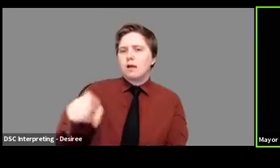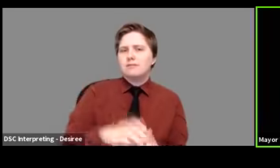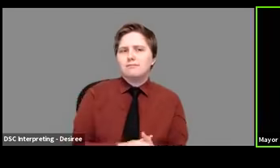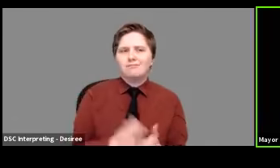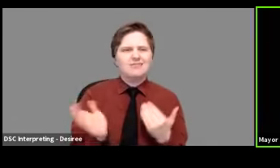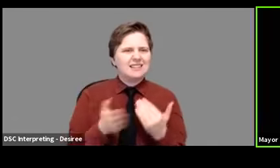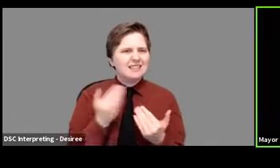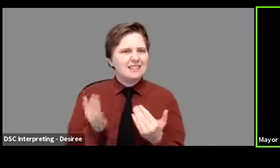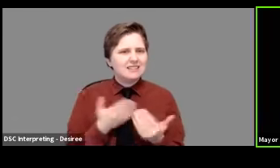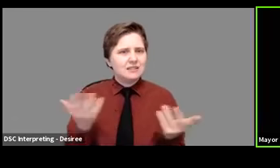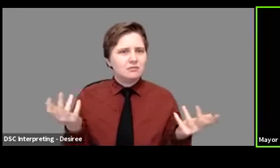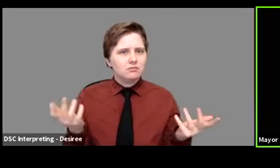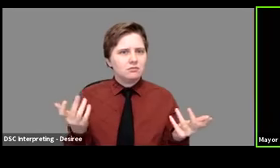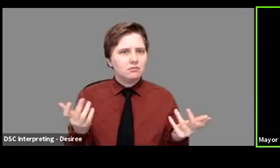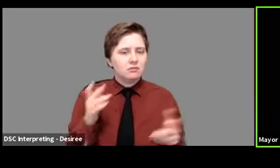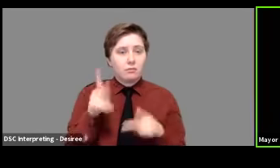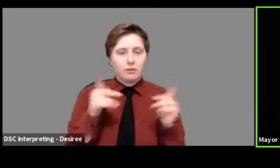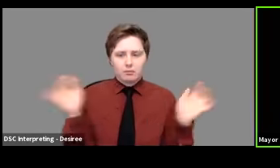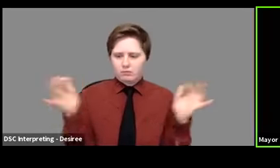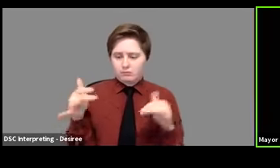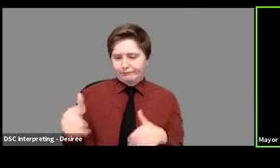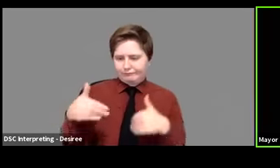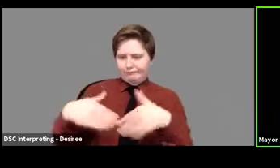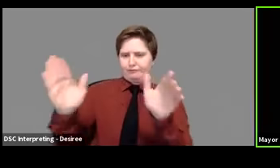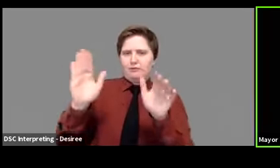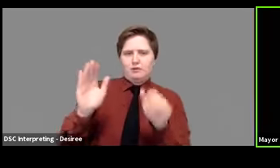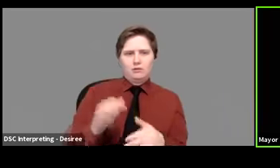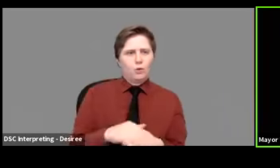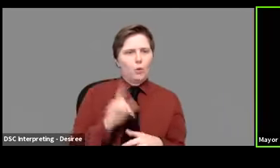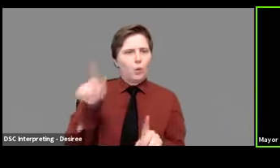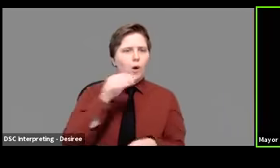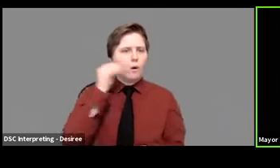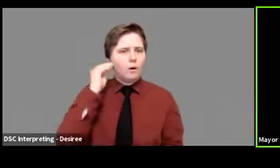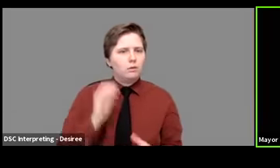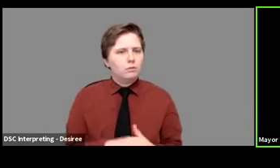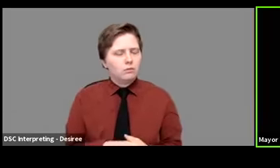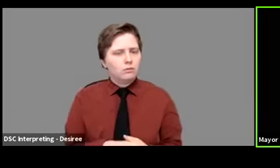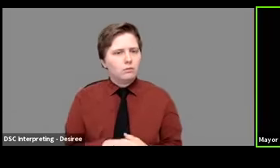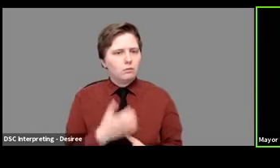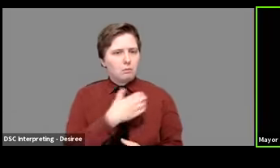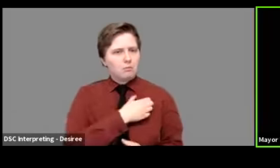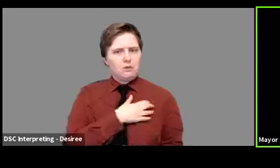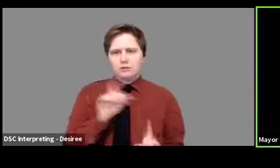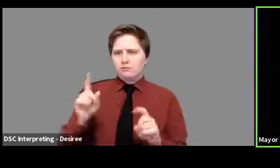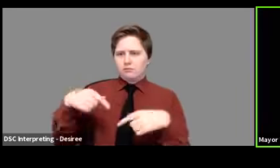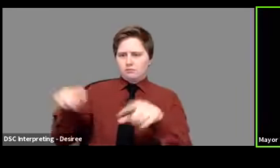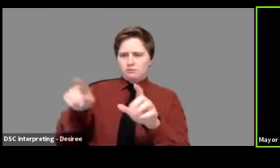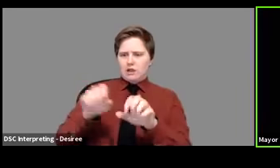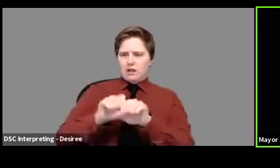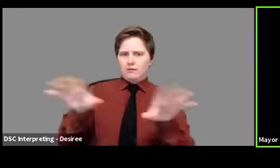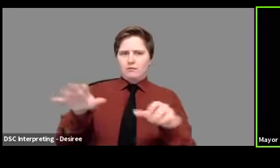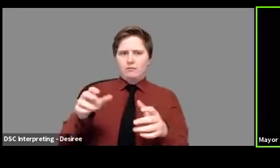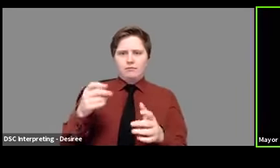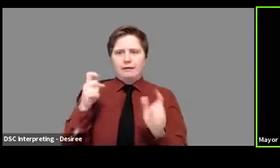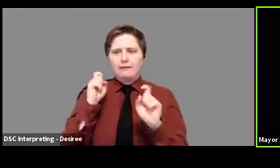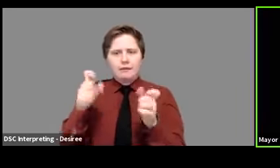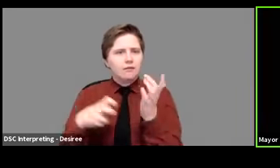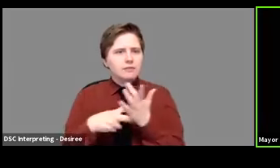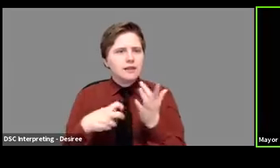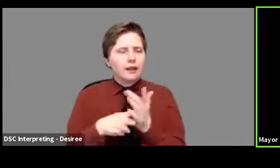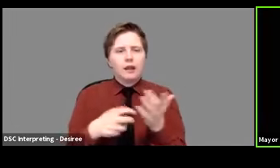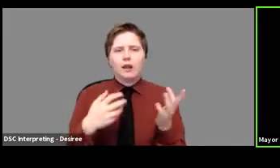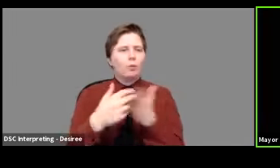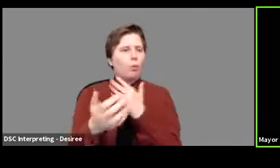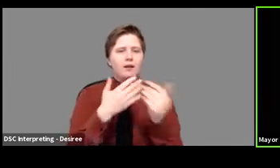easy. If you see a bunch of people congregating, the police can ask them to disperse or, or issue a citation or, or worse,